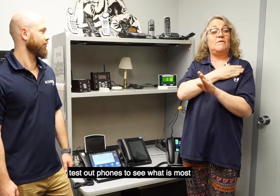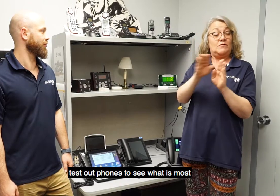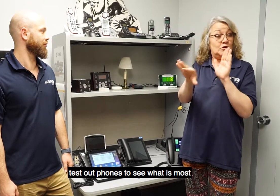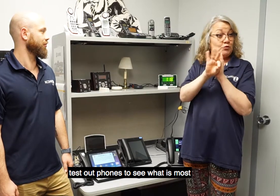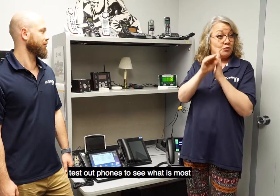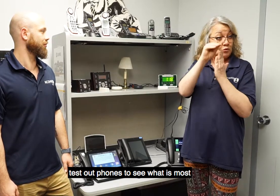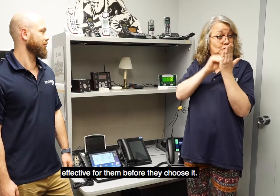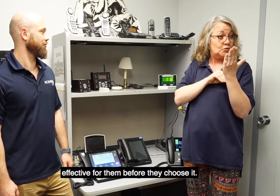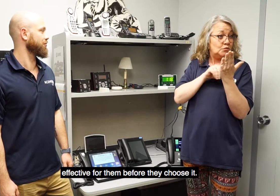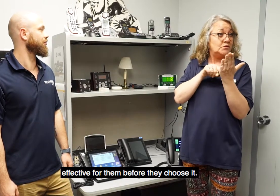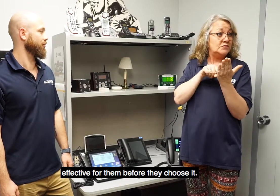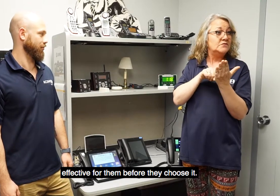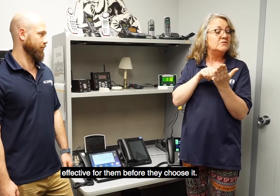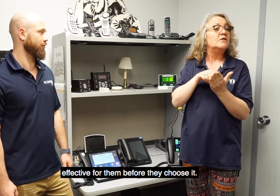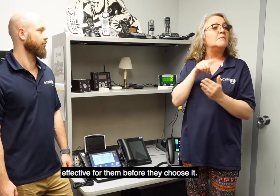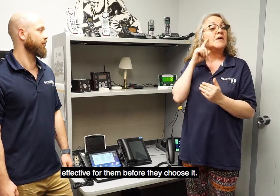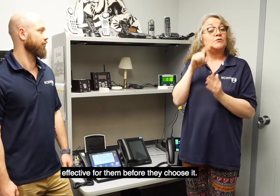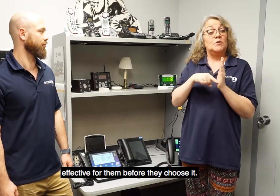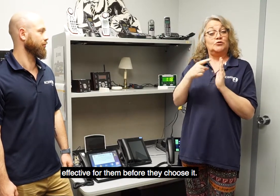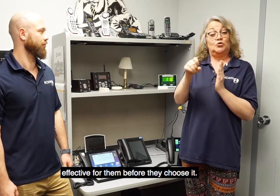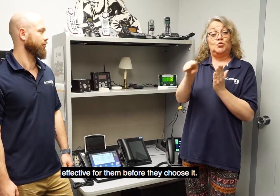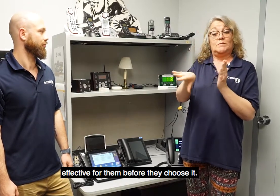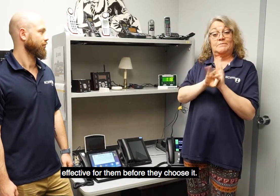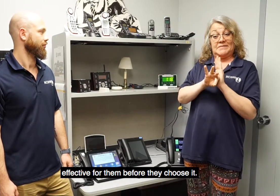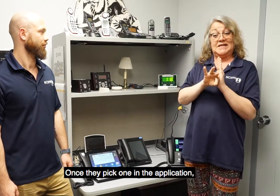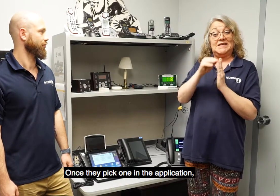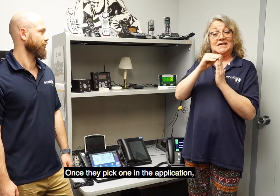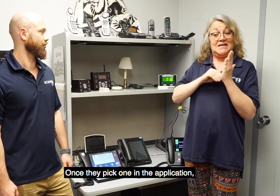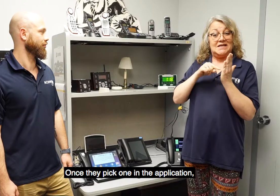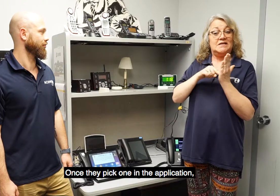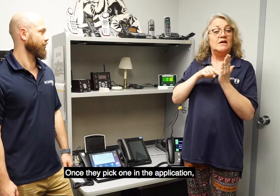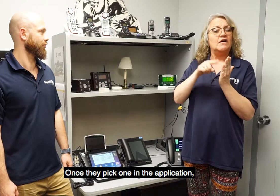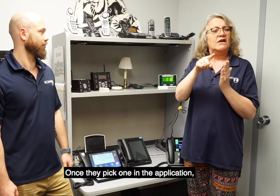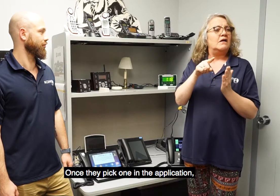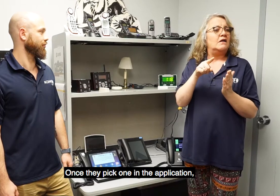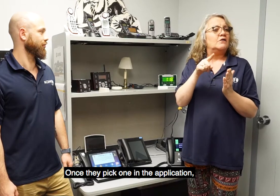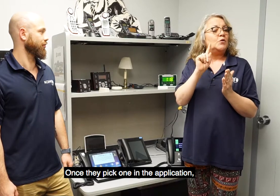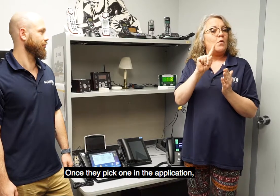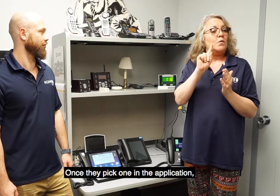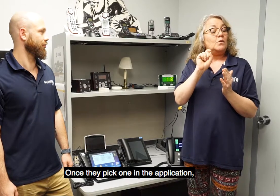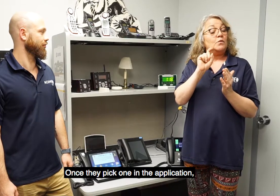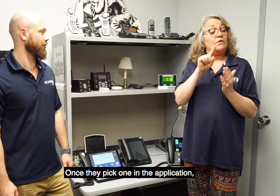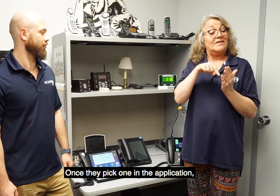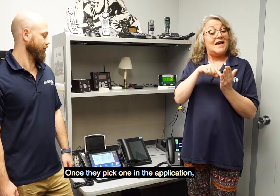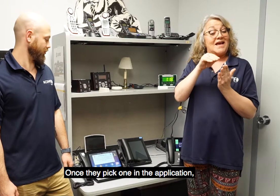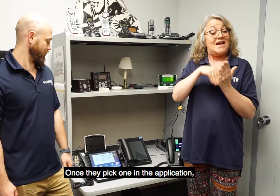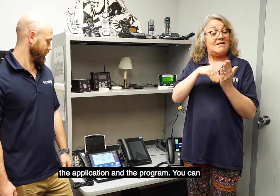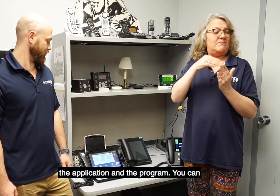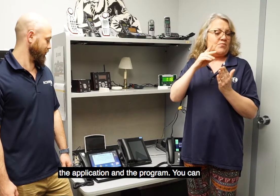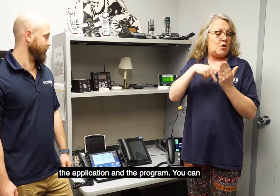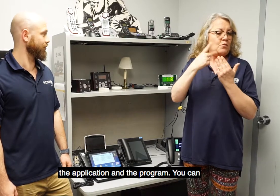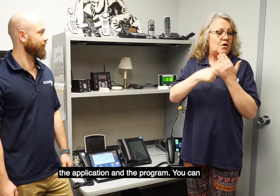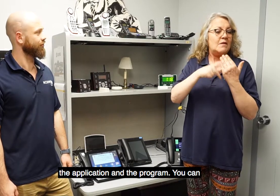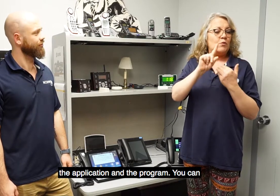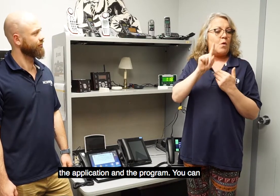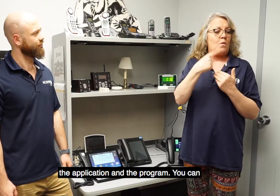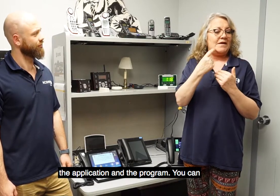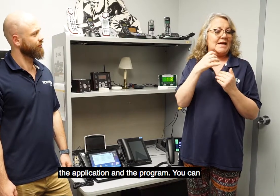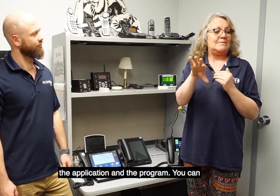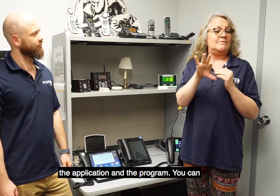most effective for them before they choose it. Once they pick one in the application, the application and the program,